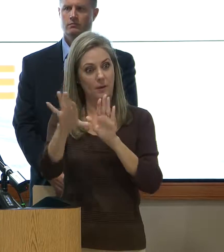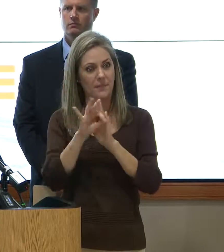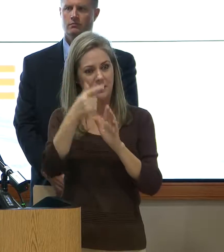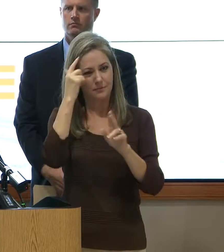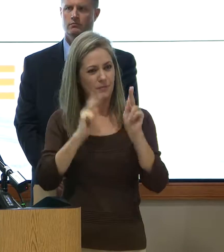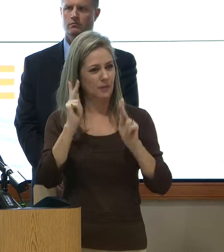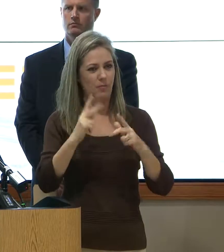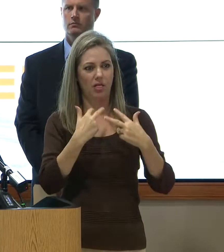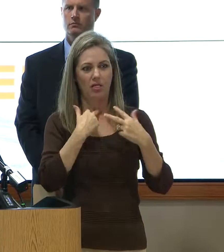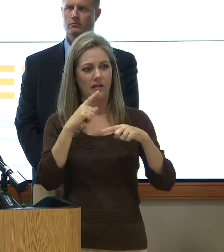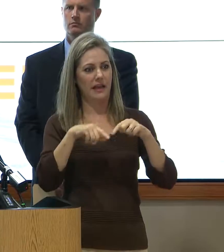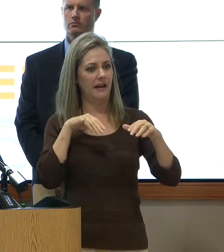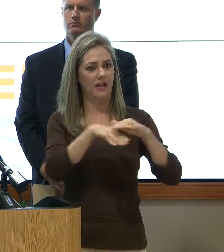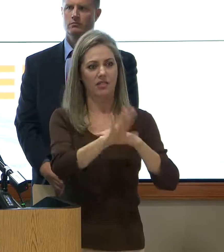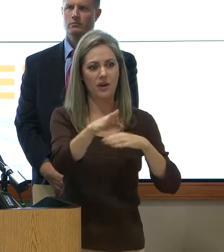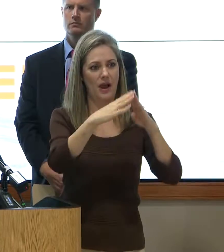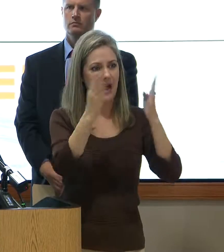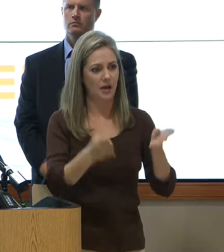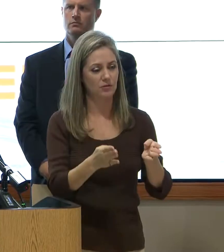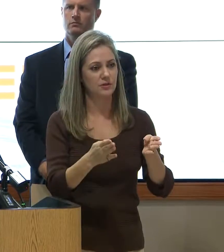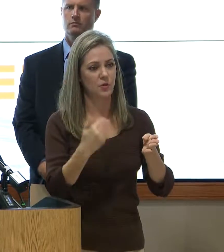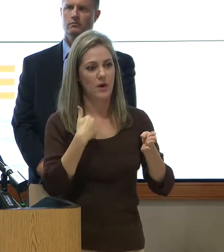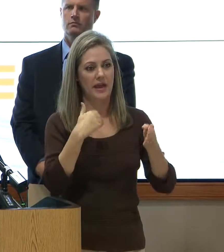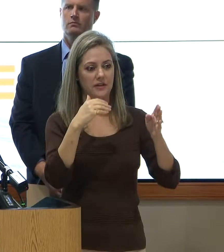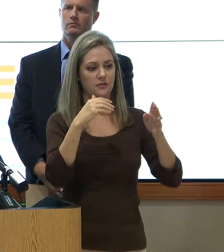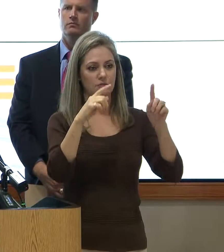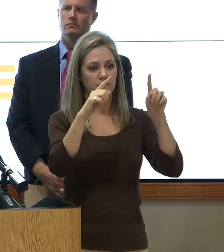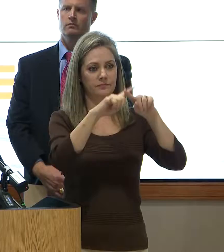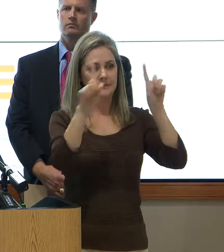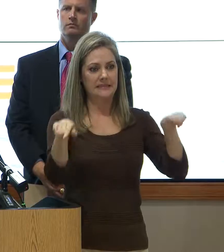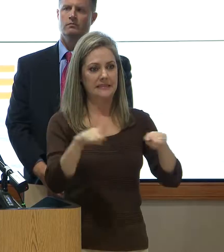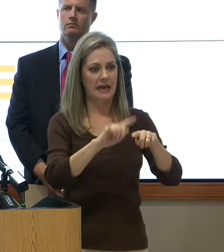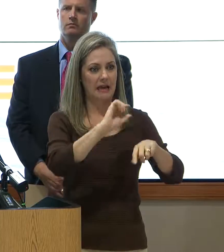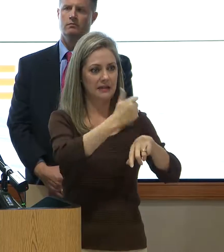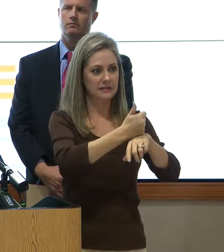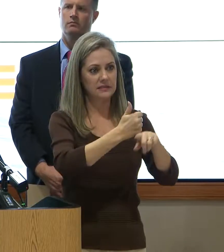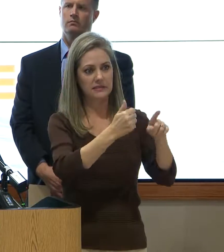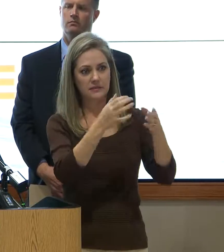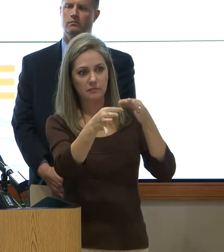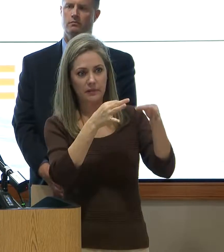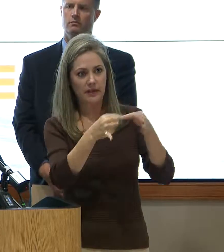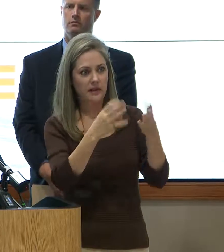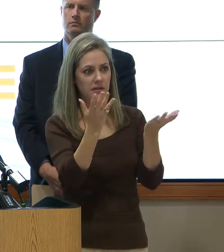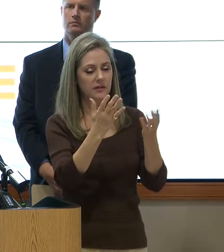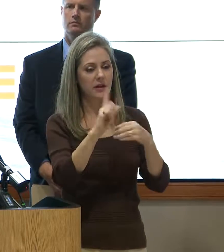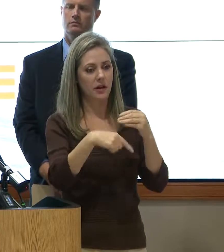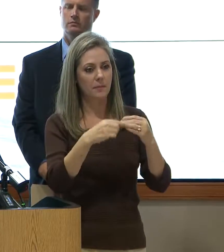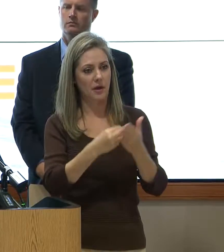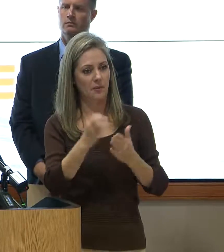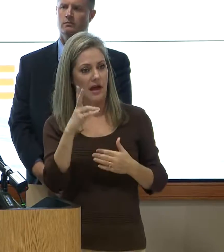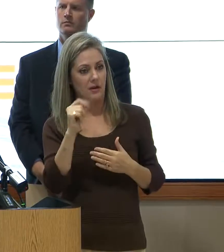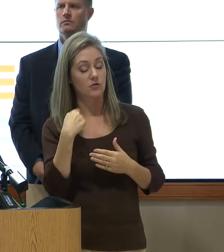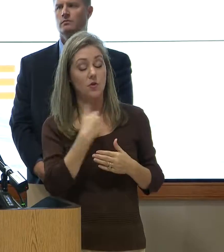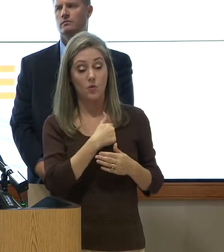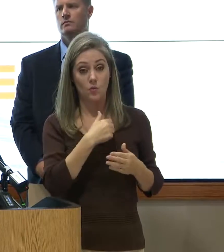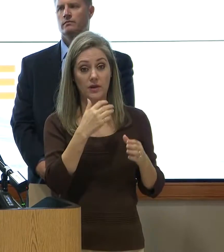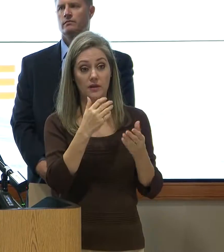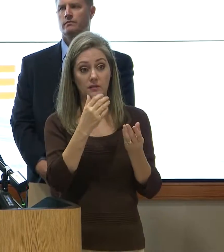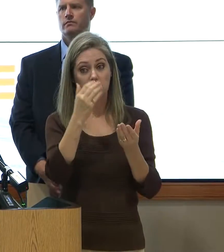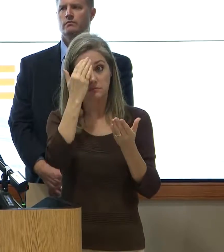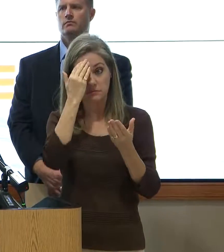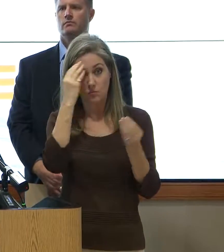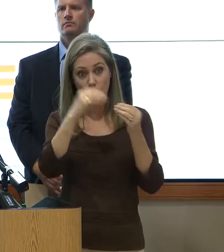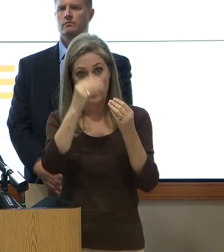put data on their houses, identify them. So we actually put signs up and had them come to a meeting and explain about the buyouts. When we get all the information on the